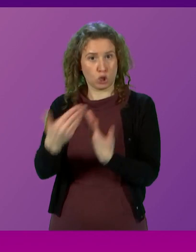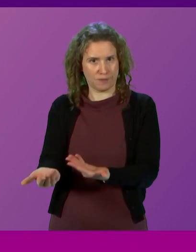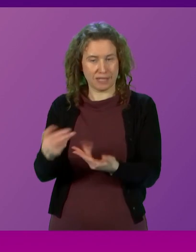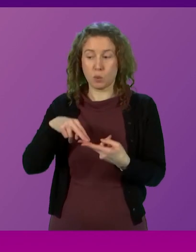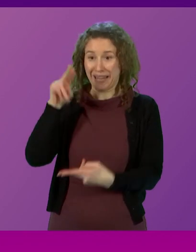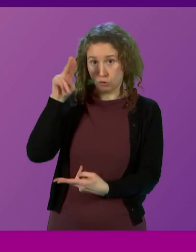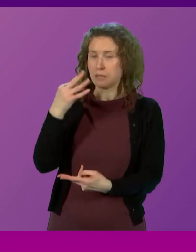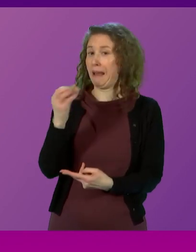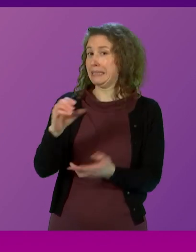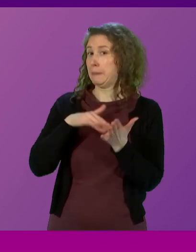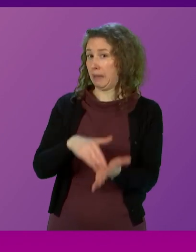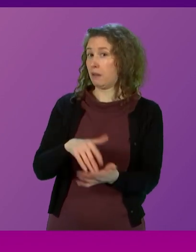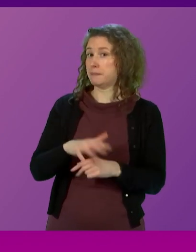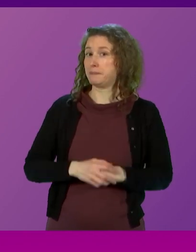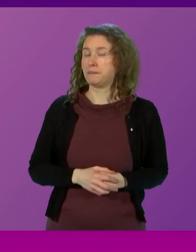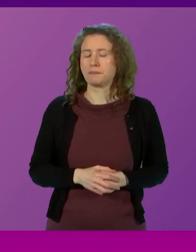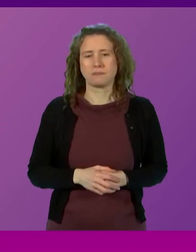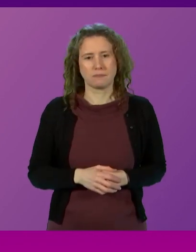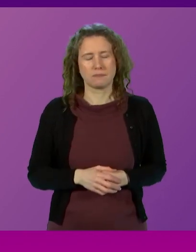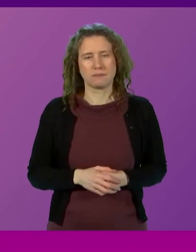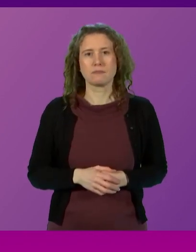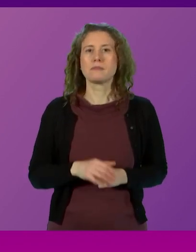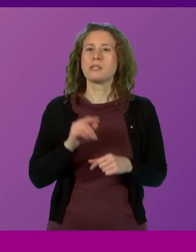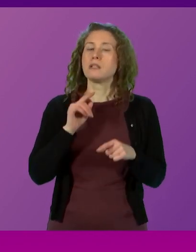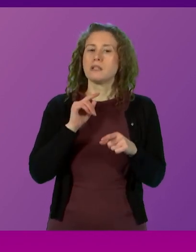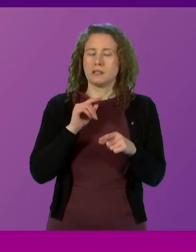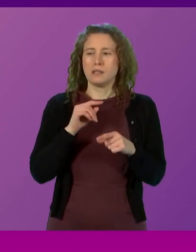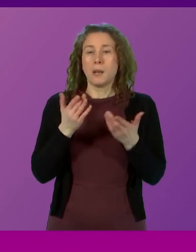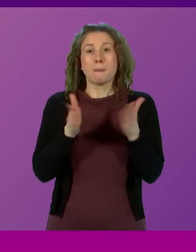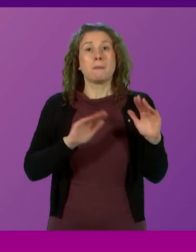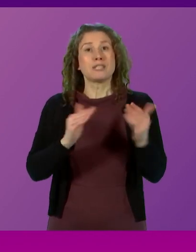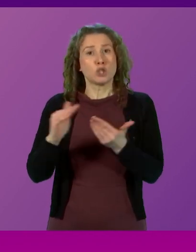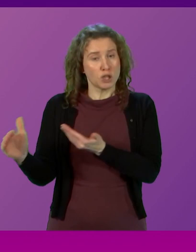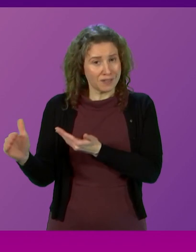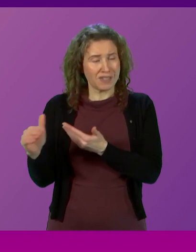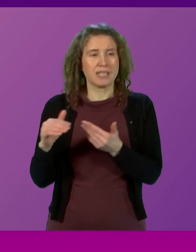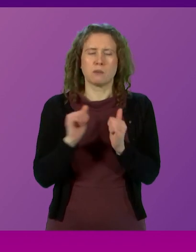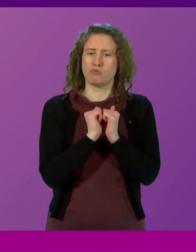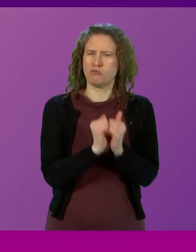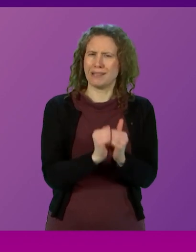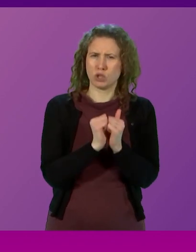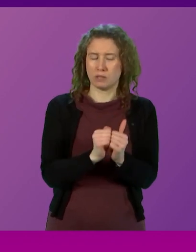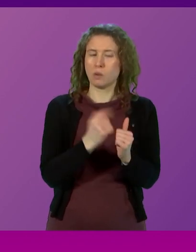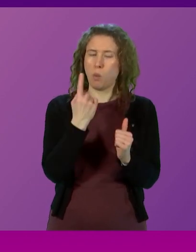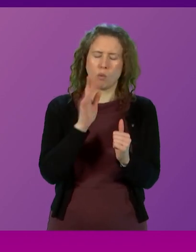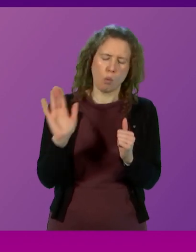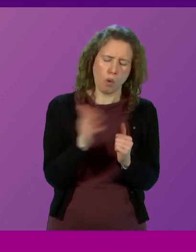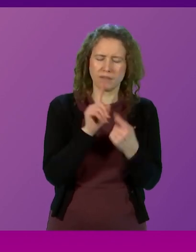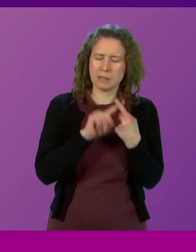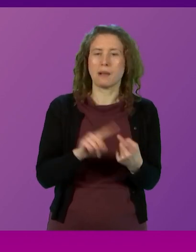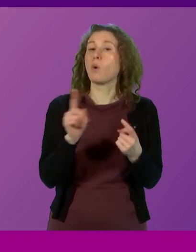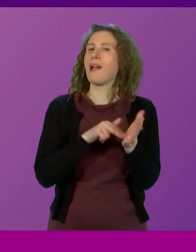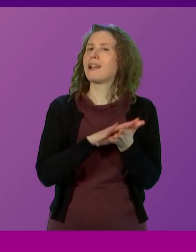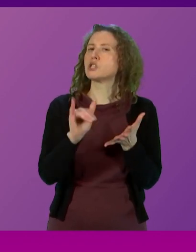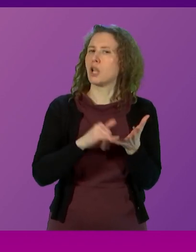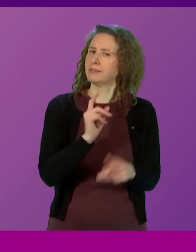by £80 million. The most precious of our public services, the one on which all of us depend, is our National Health